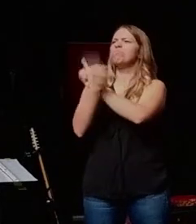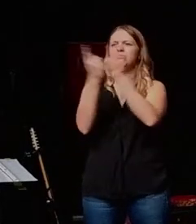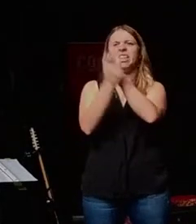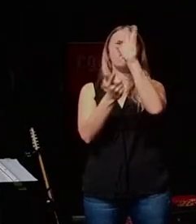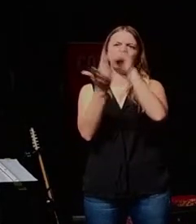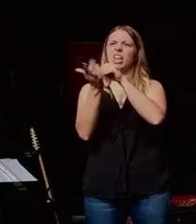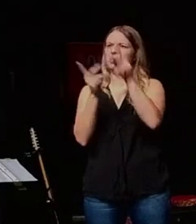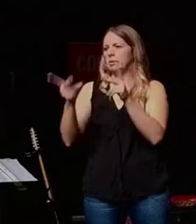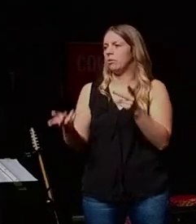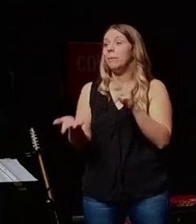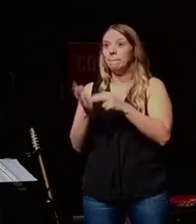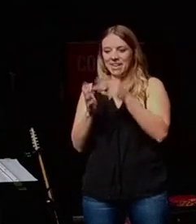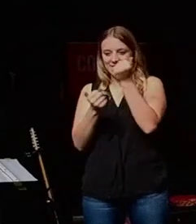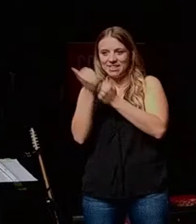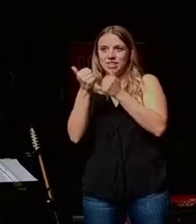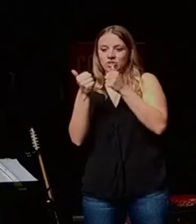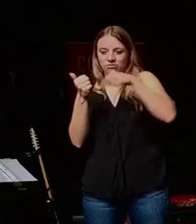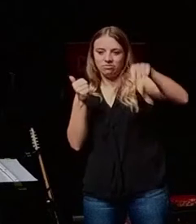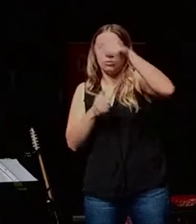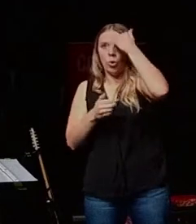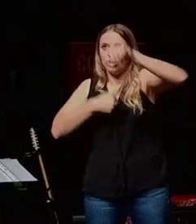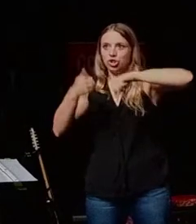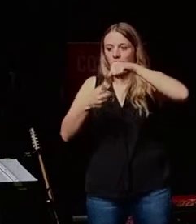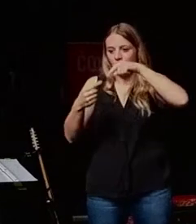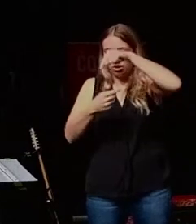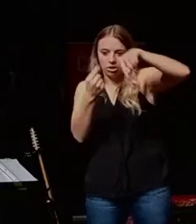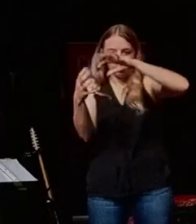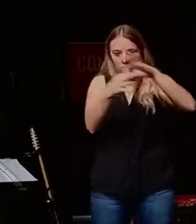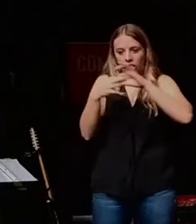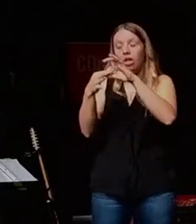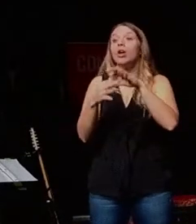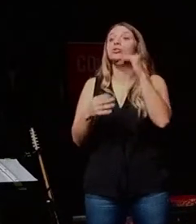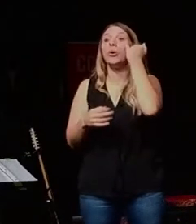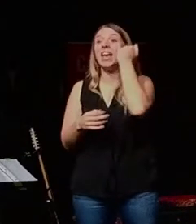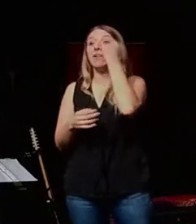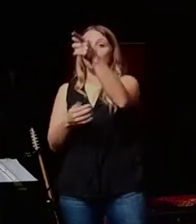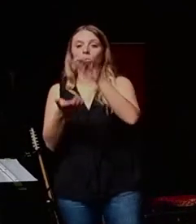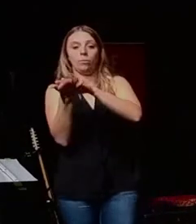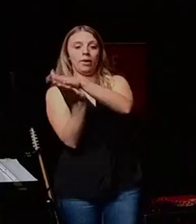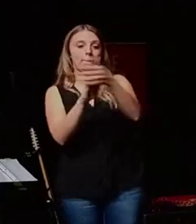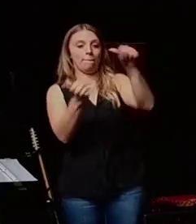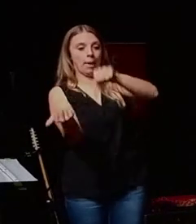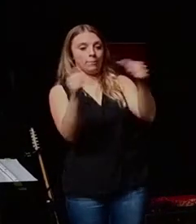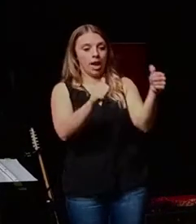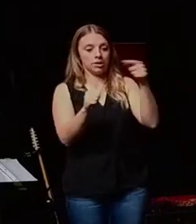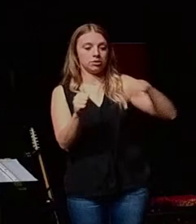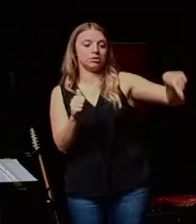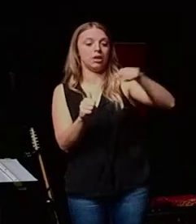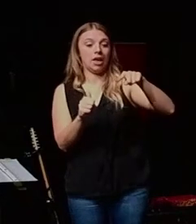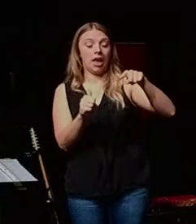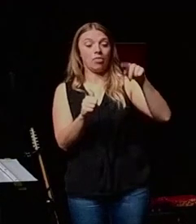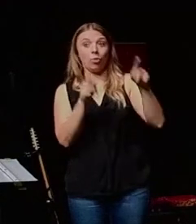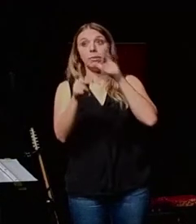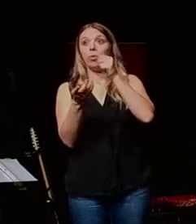pretty interconnected. So if the people that became your best friends who baptized you, your new leaders in the faith, are thrown